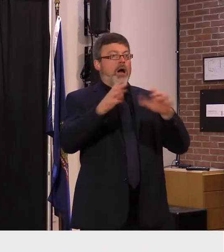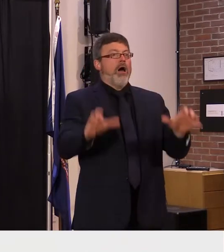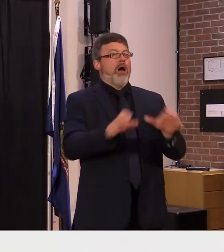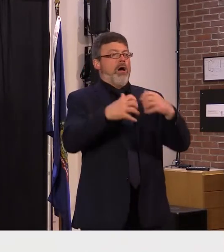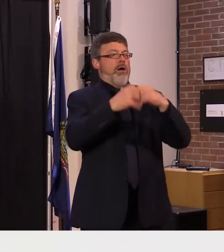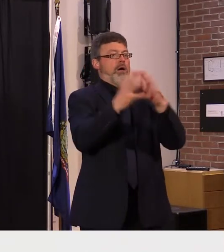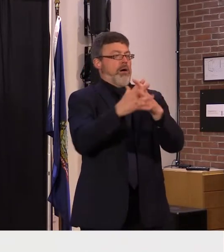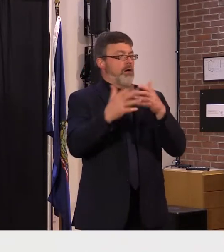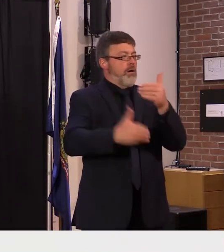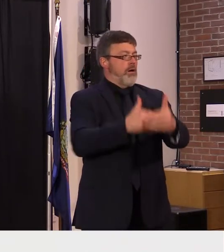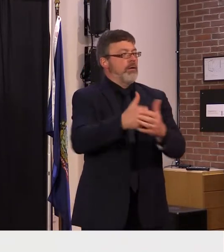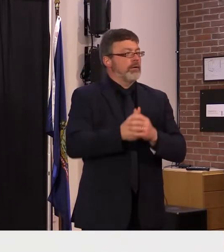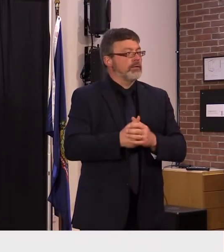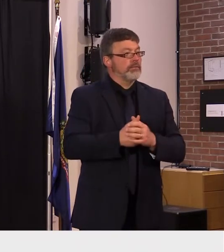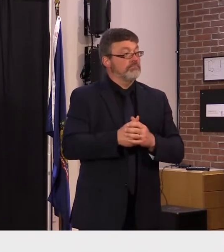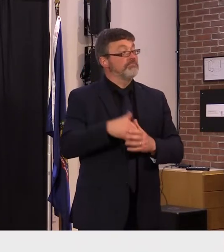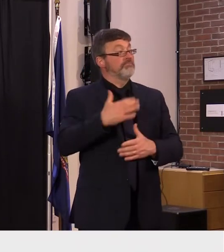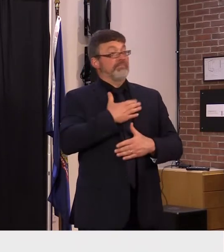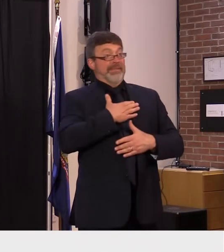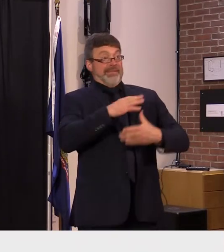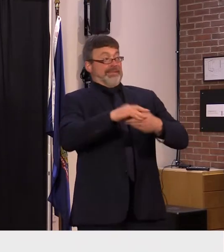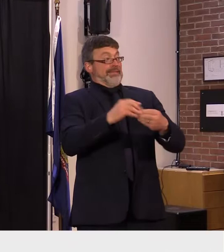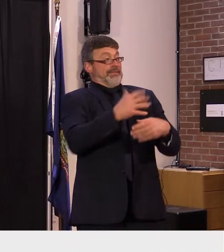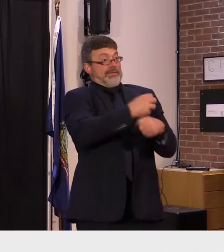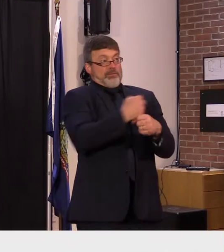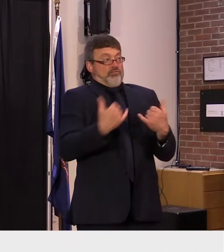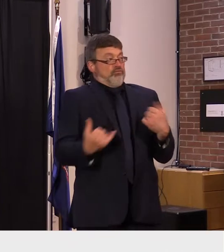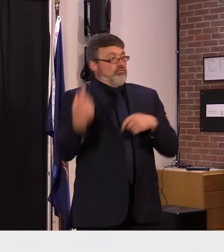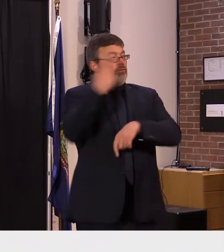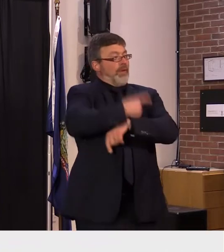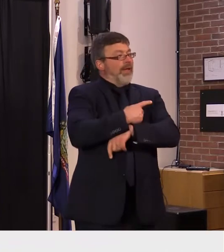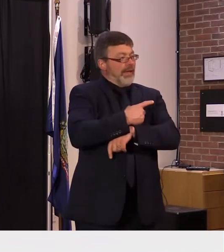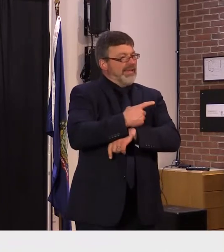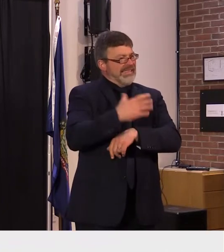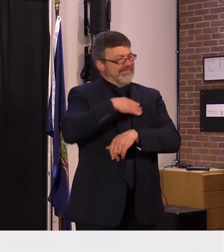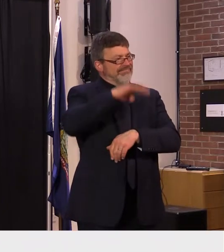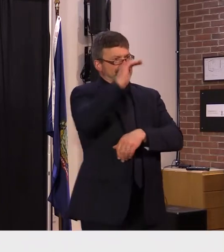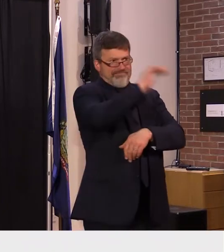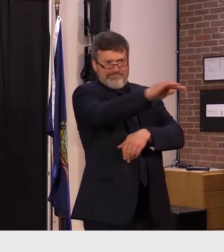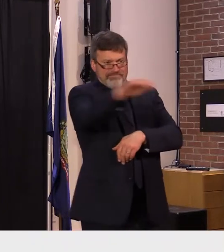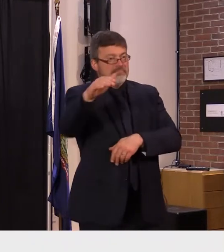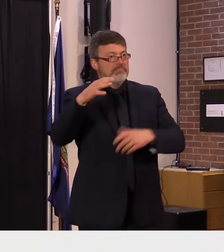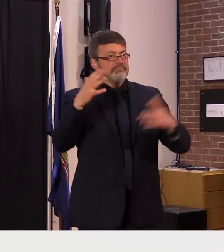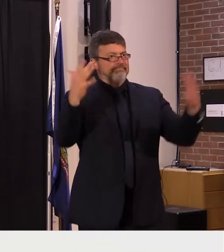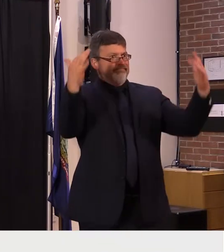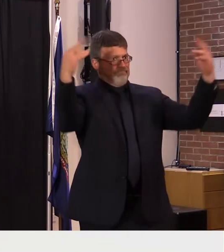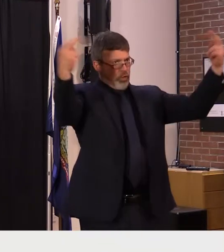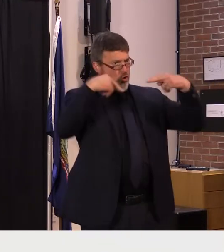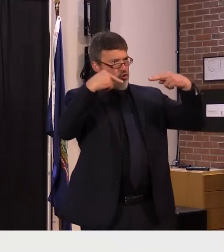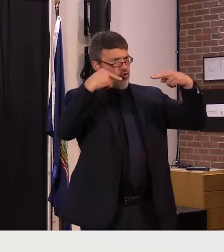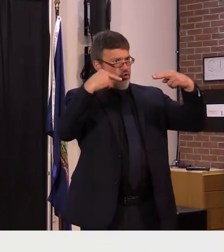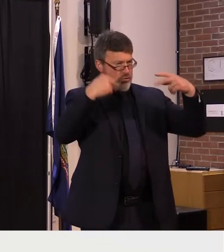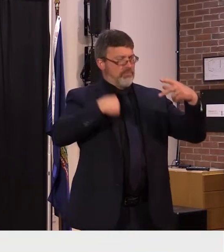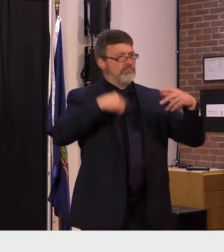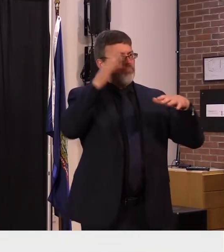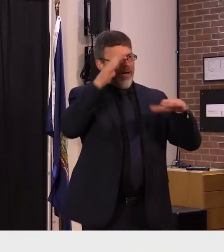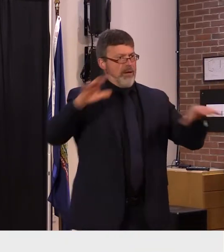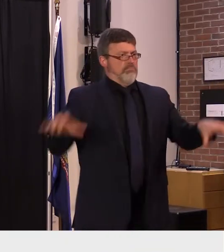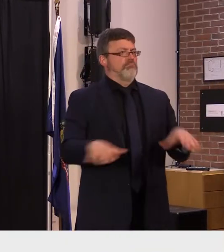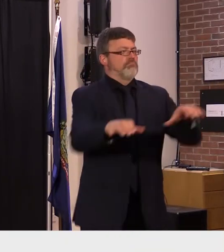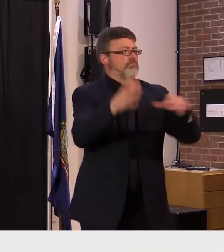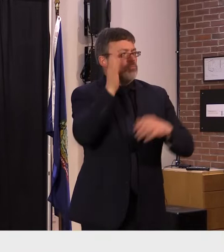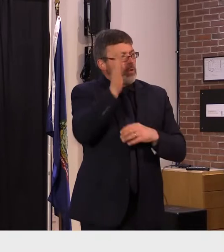this opportunity to basically call call to action for all vermonters in this work this is a very complicated moment